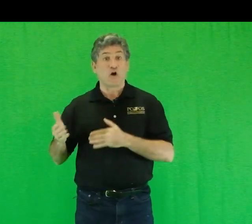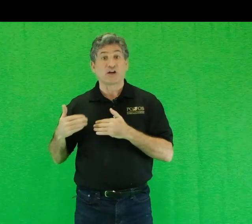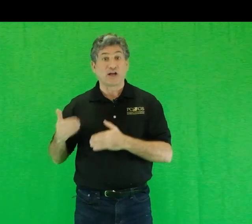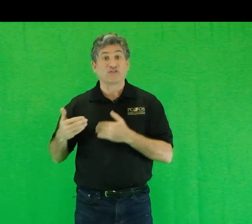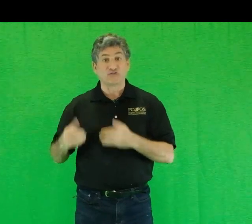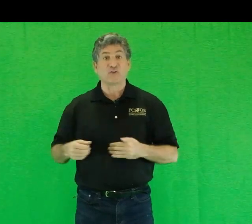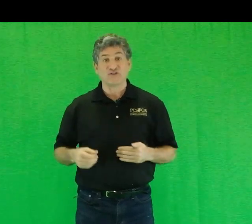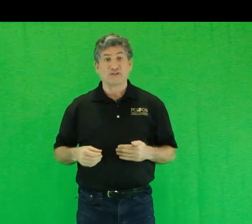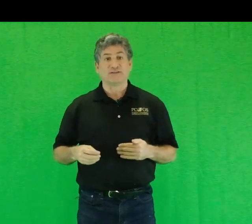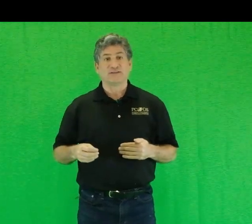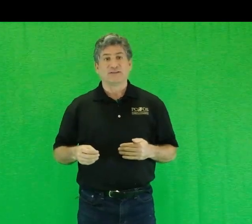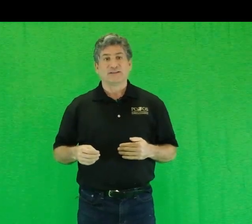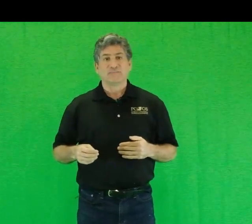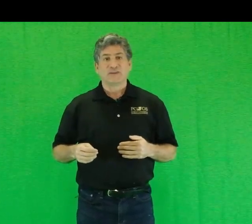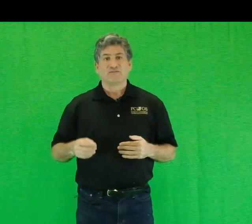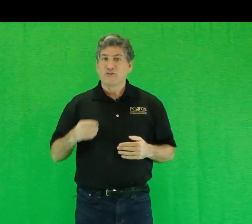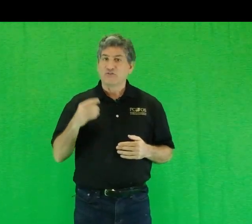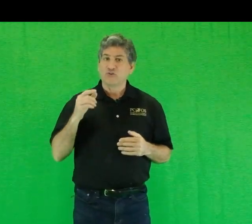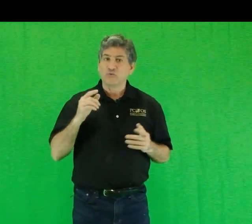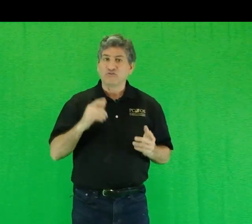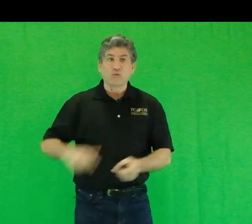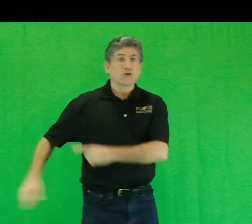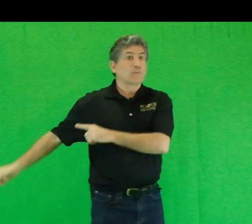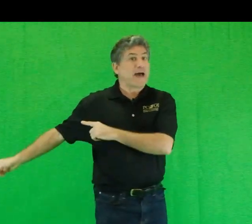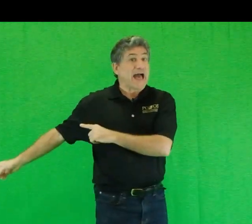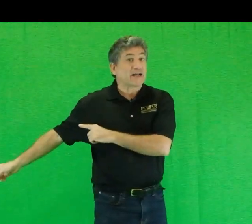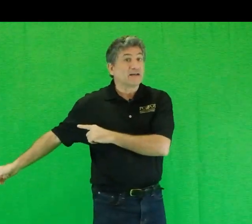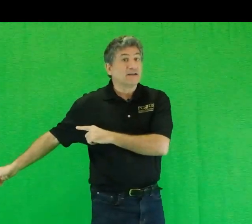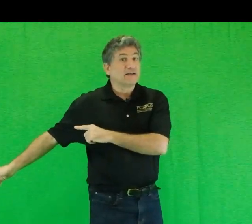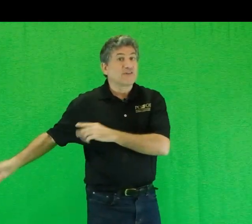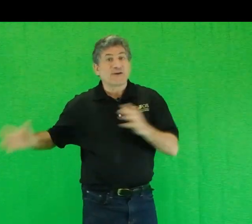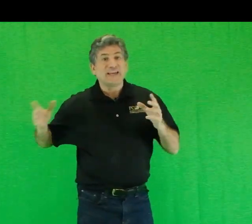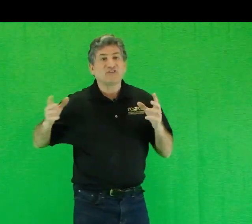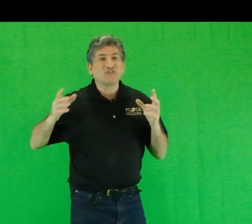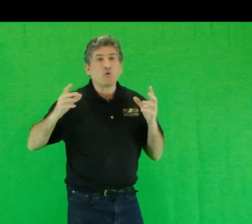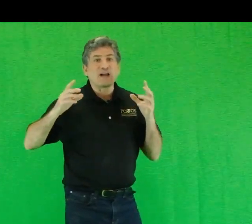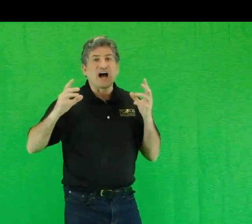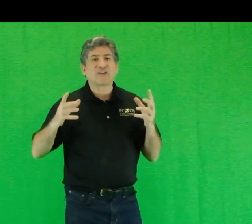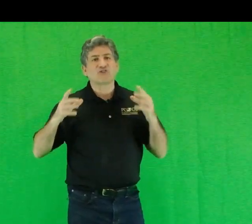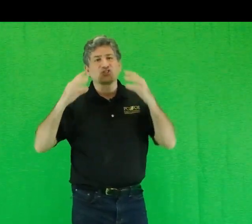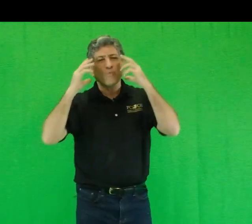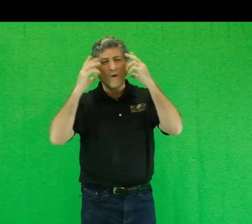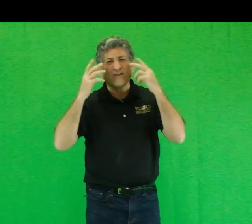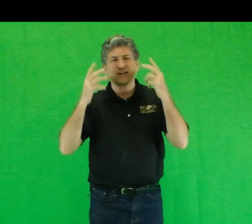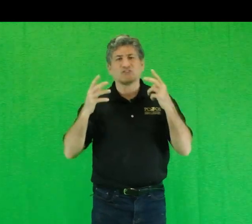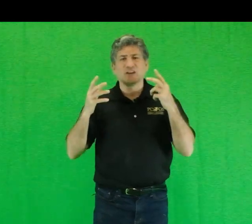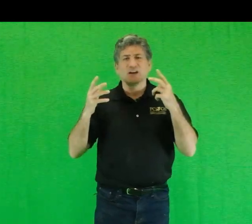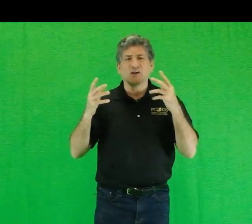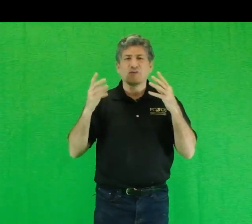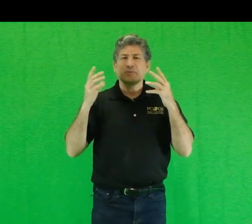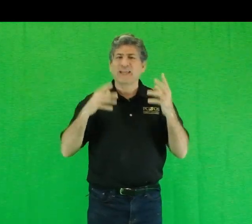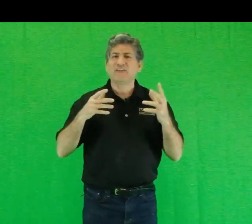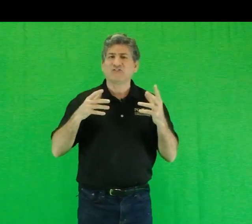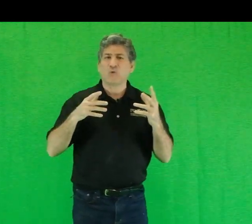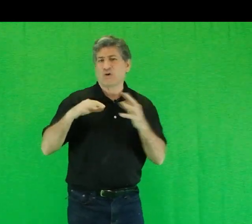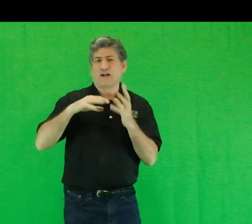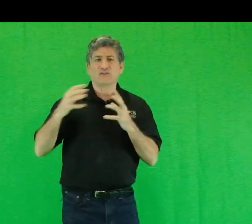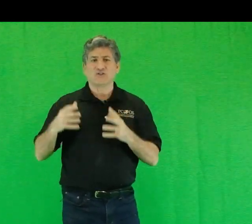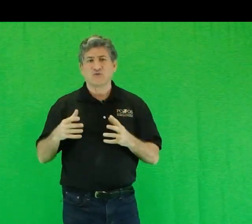wrong concentration. For those who don't look back, there is no conscious awareness of the place or concentration